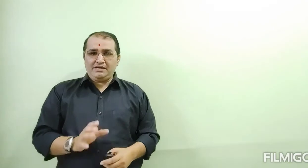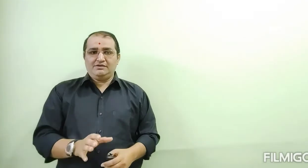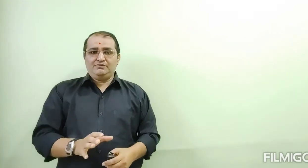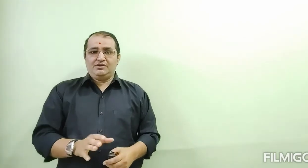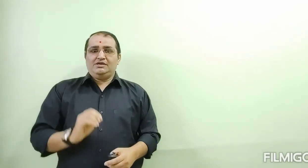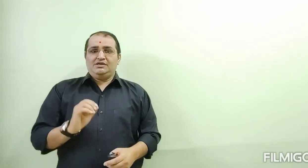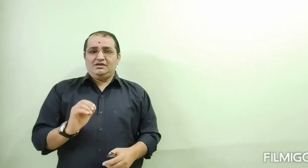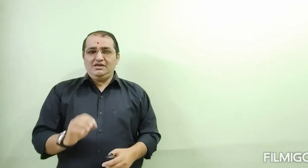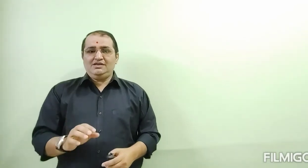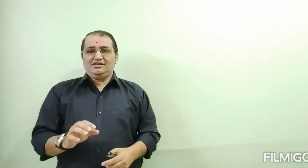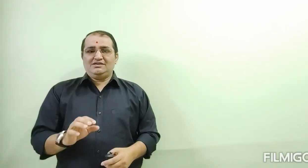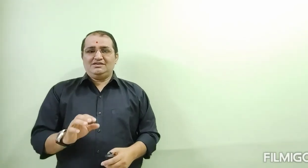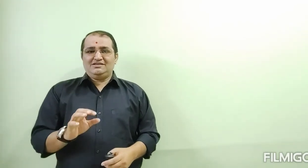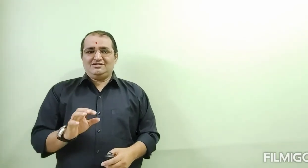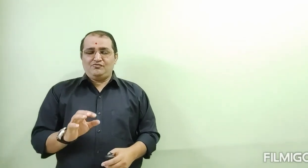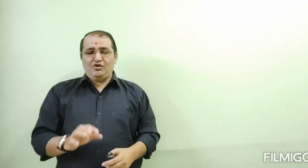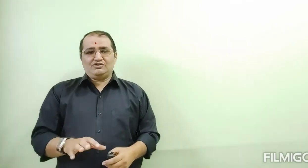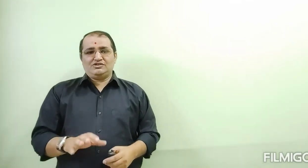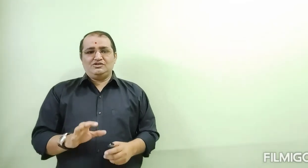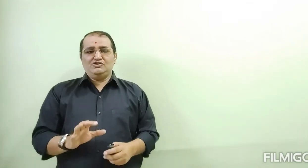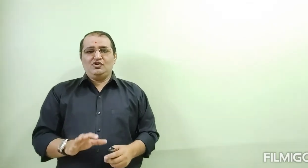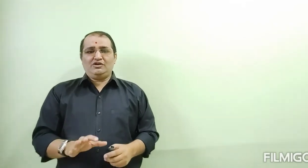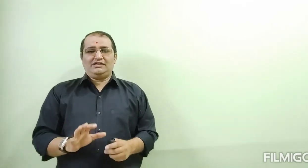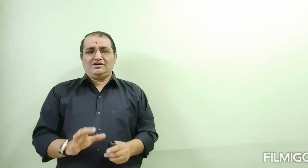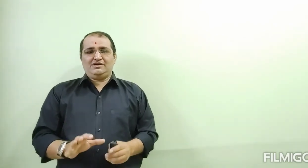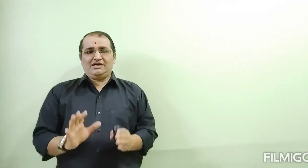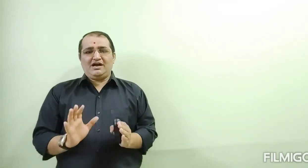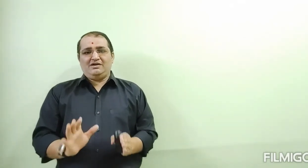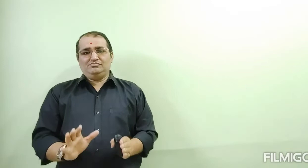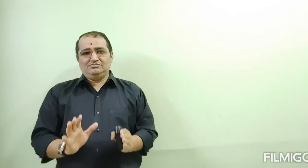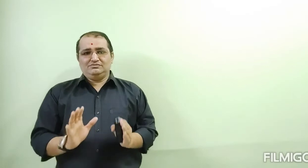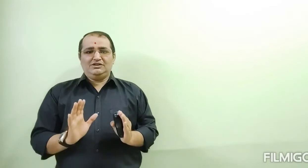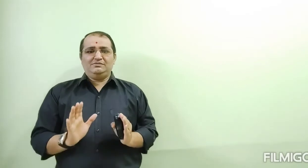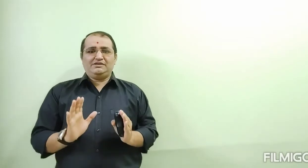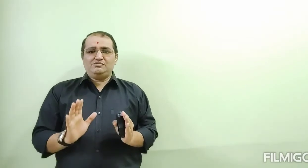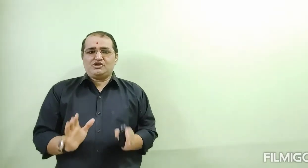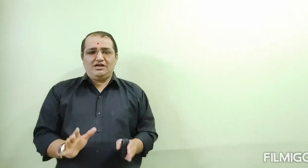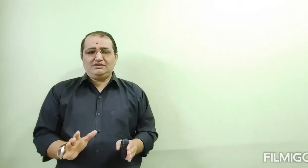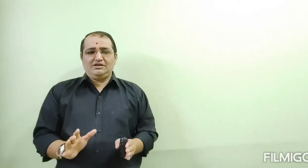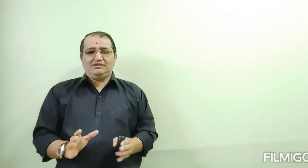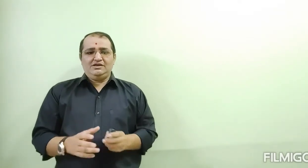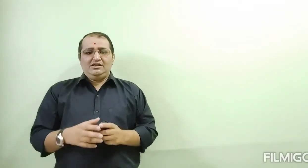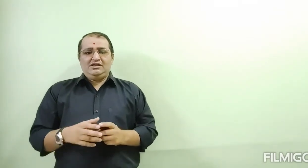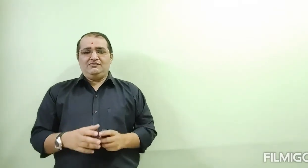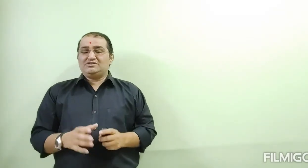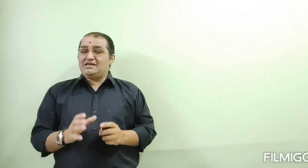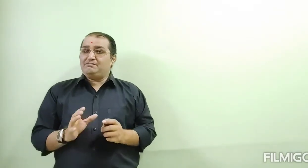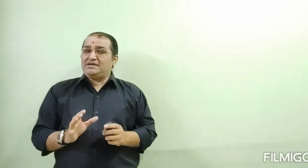he was not a calm. Madhavikam shant nahi tha. He was impassive